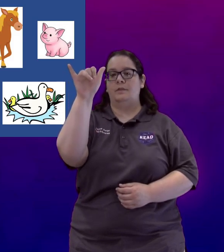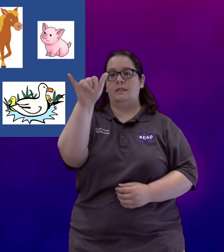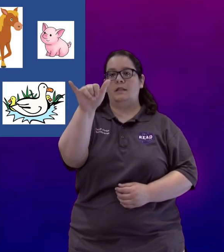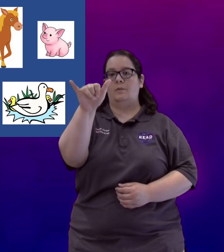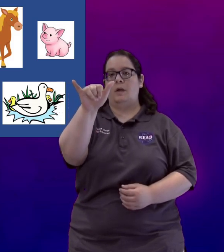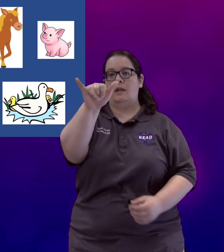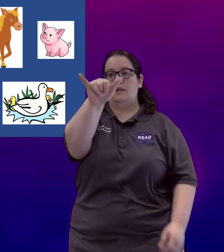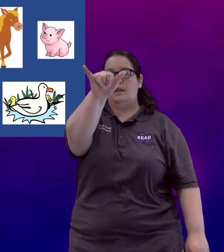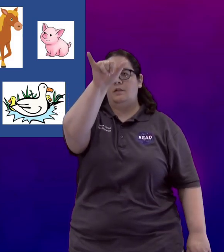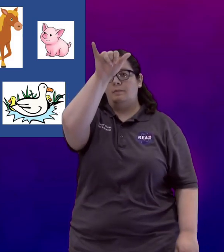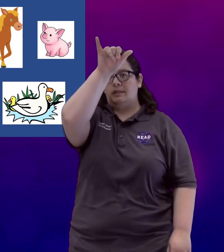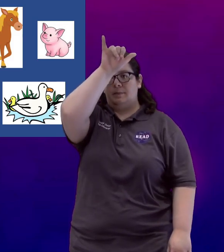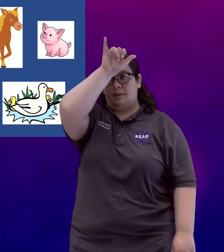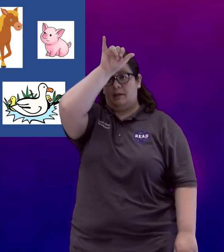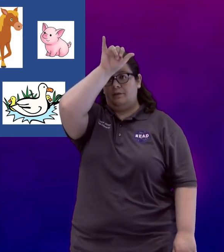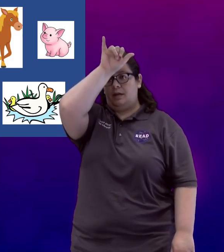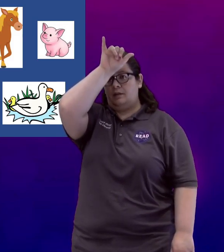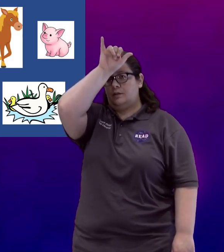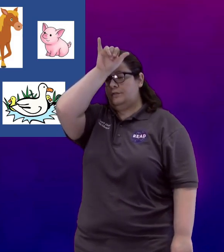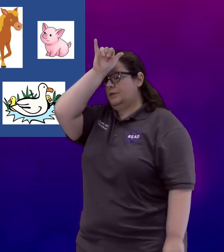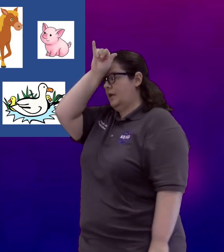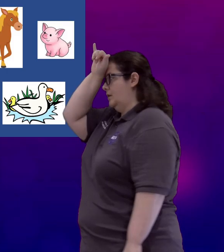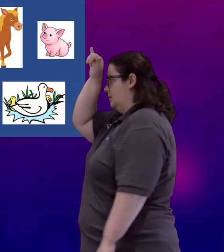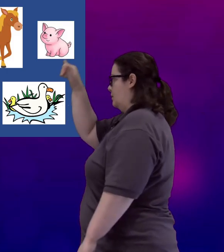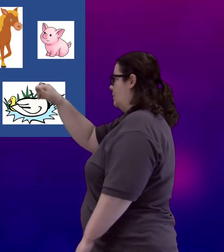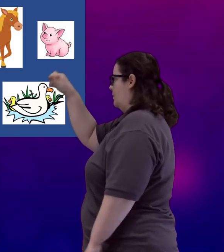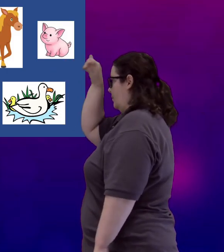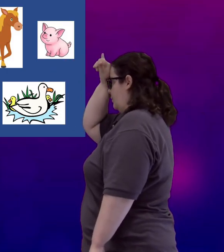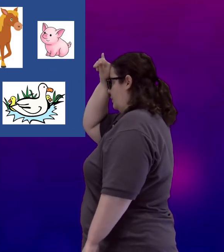Take that Y and you can place the back of your hand on your forehead. Bull.